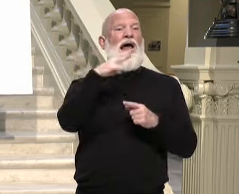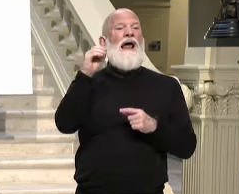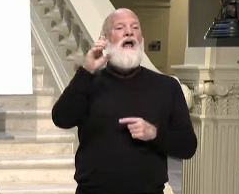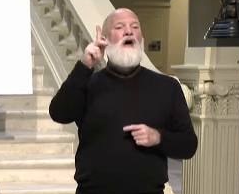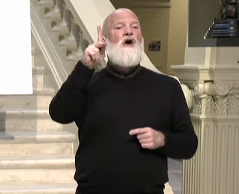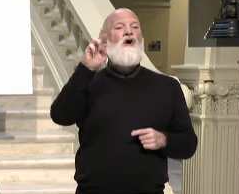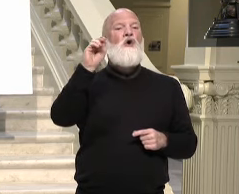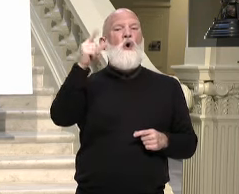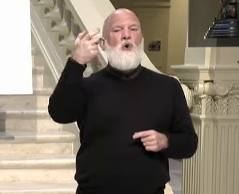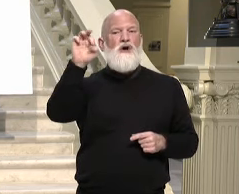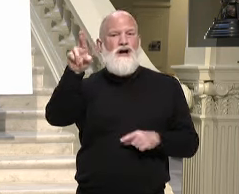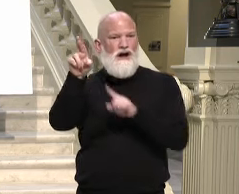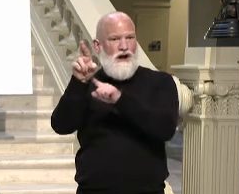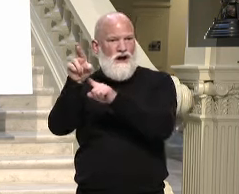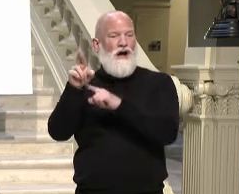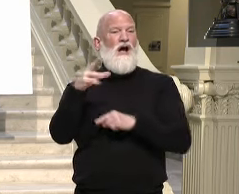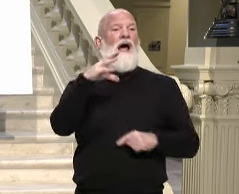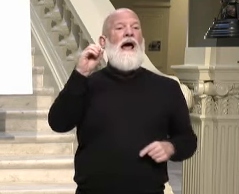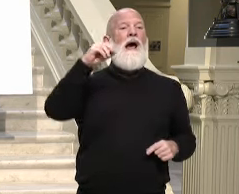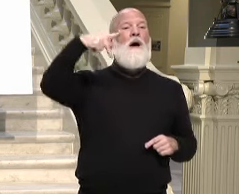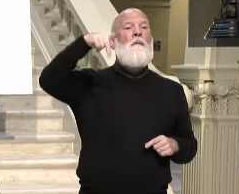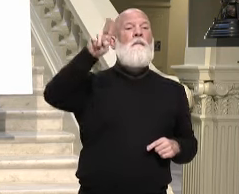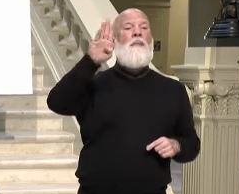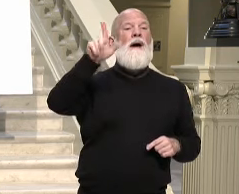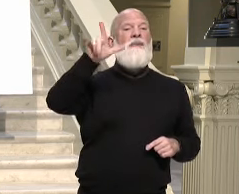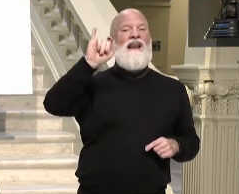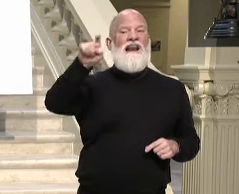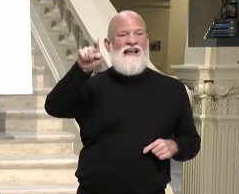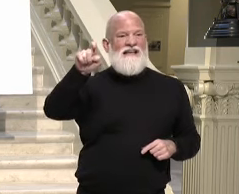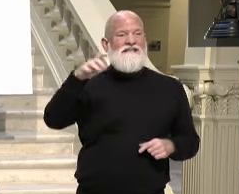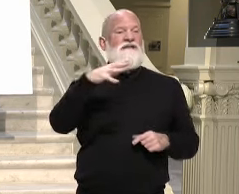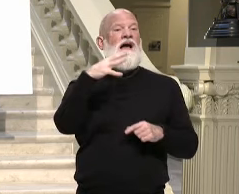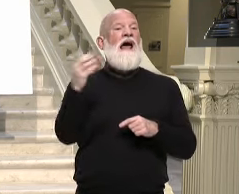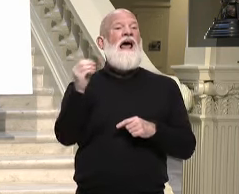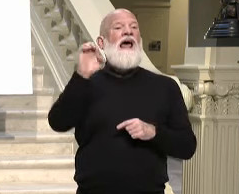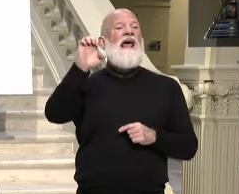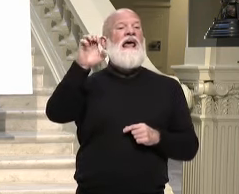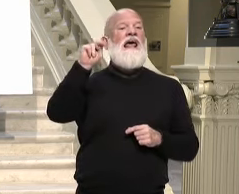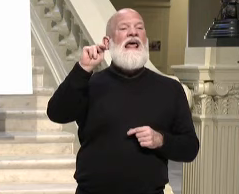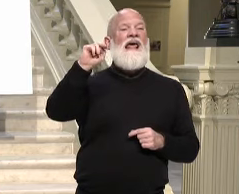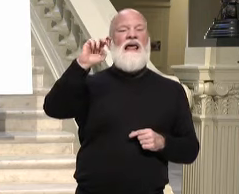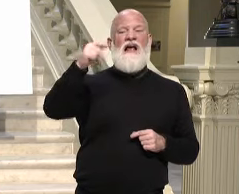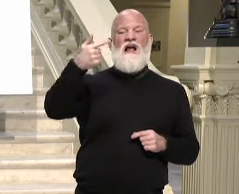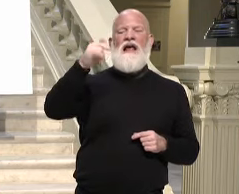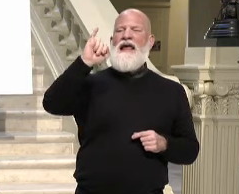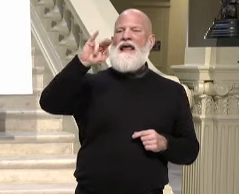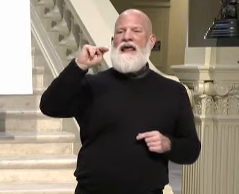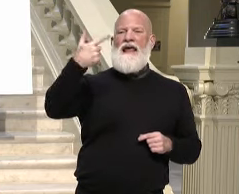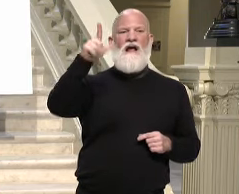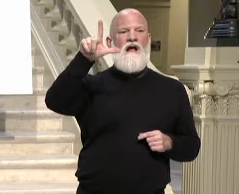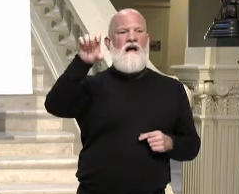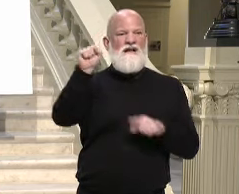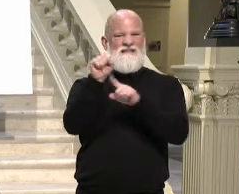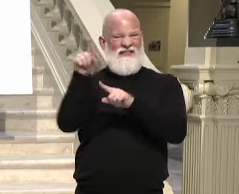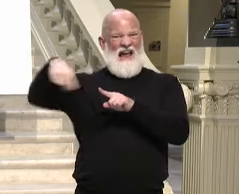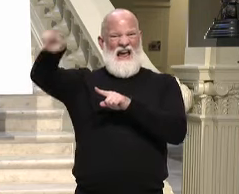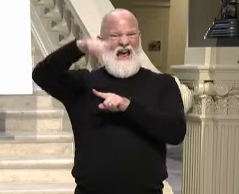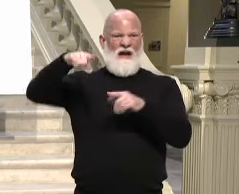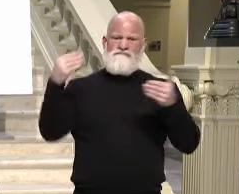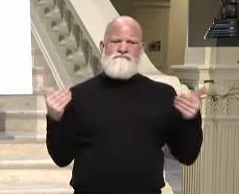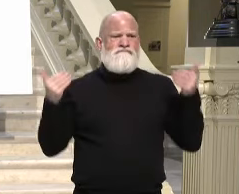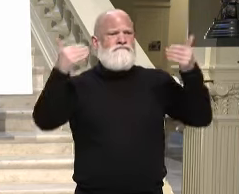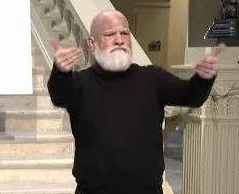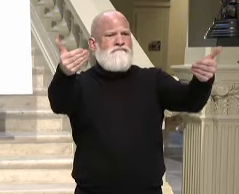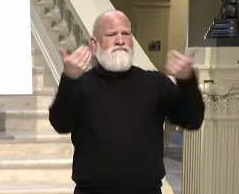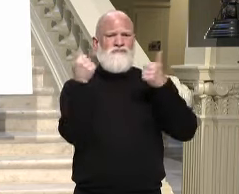at many of their locations. I would urge you to contact them as well. Dr. Toomey will cover some of the